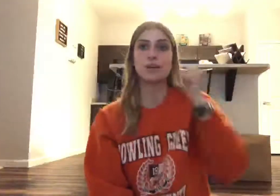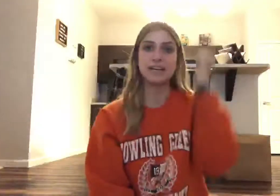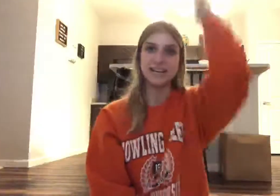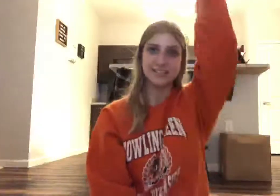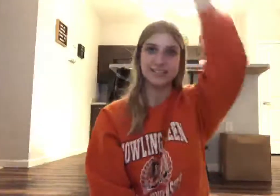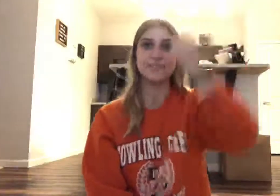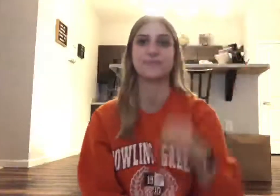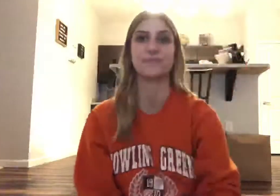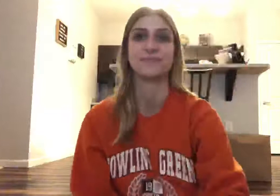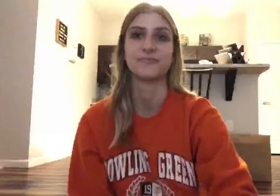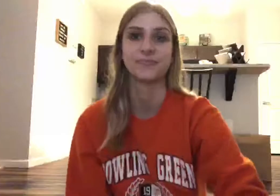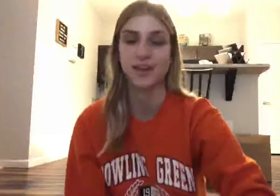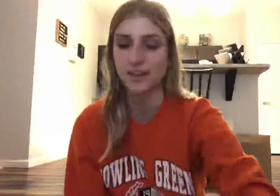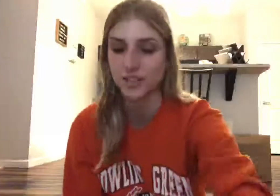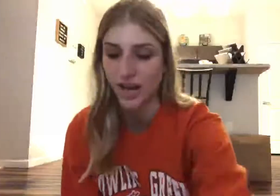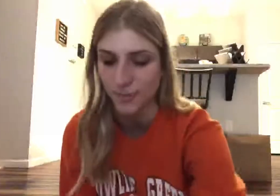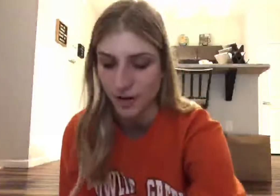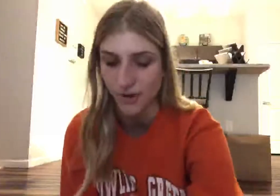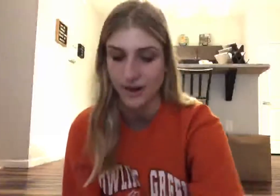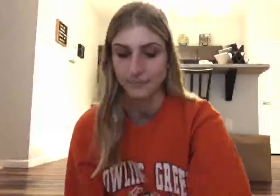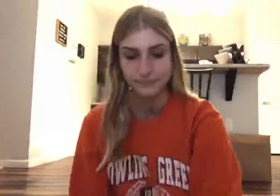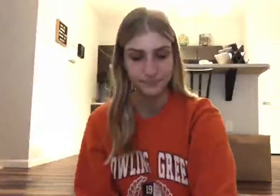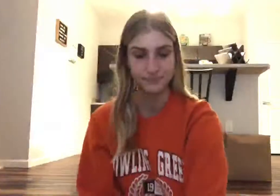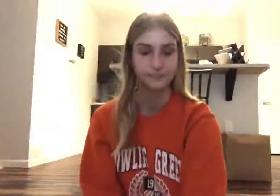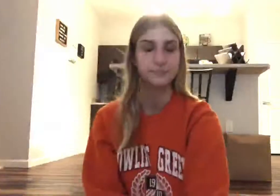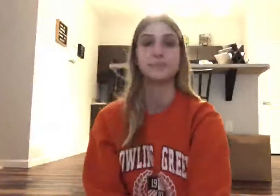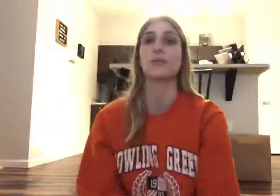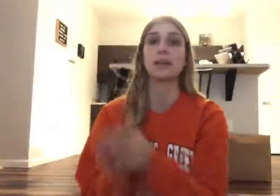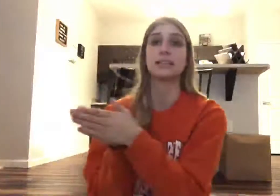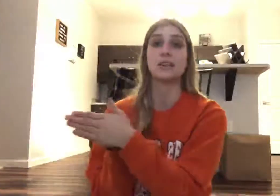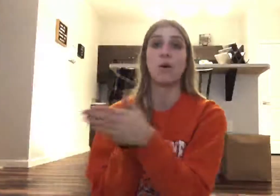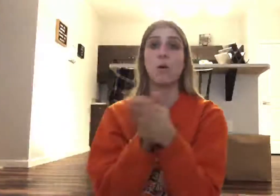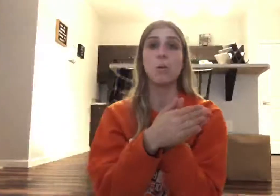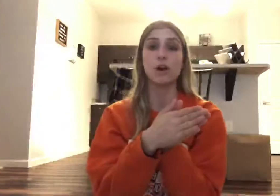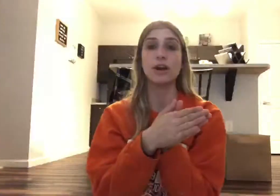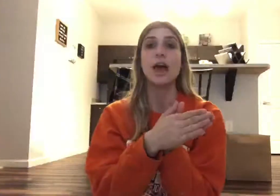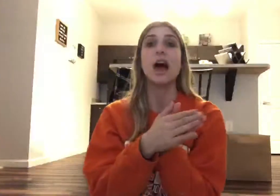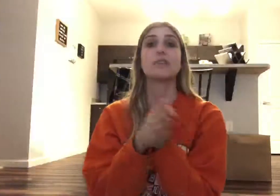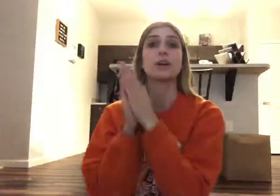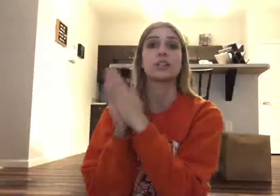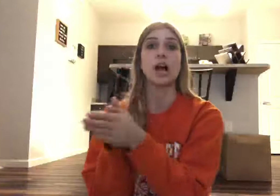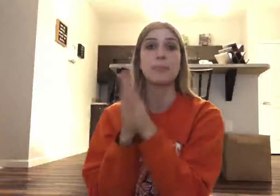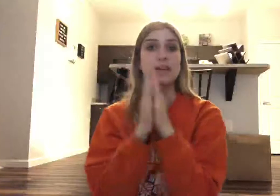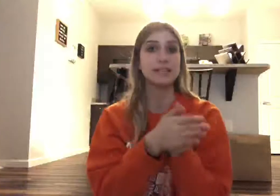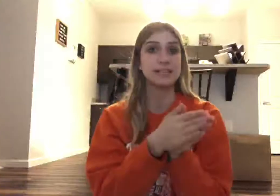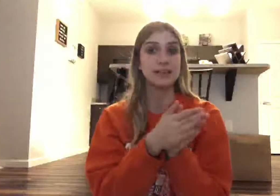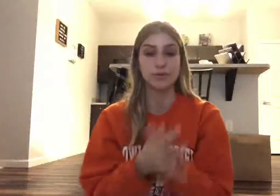reed. Good job, okay. Now we're gonna say the whole word and then we're gonna chop it into syllables,